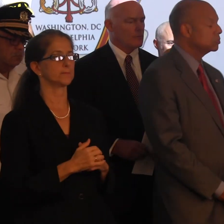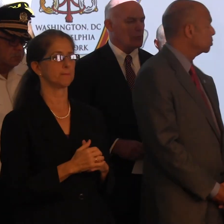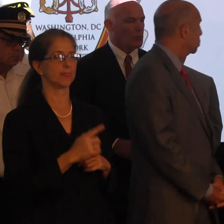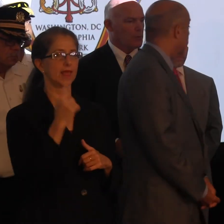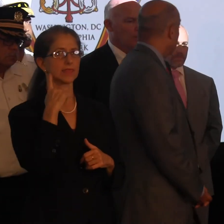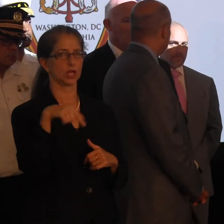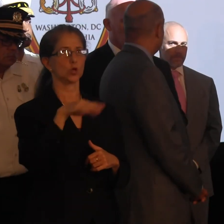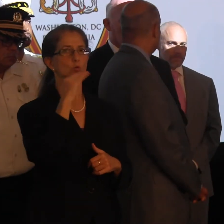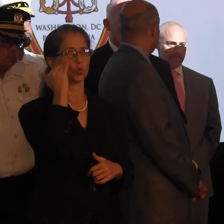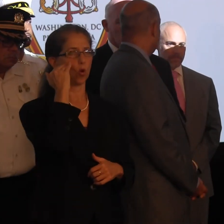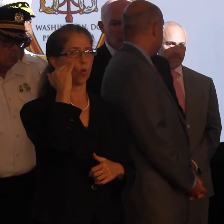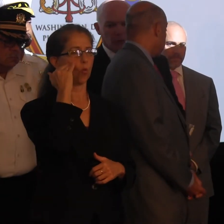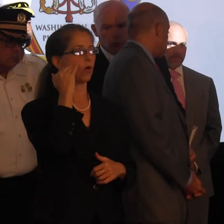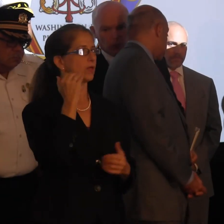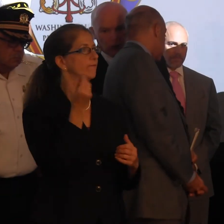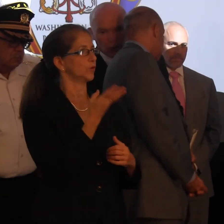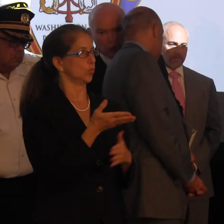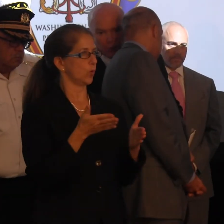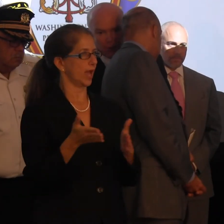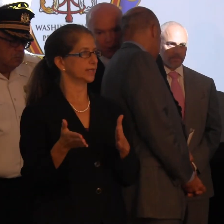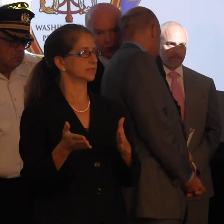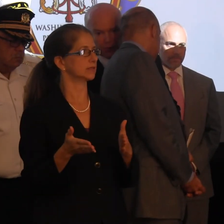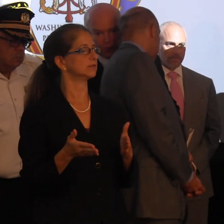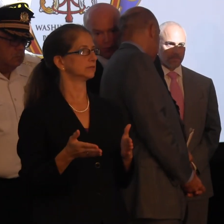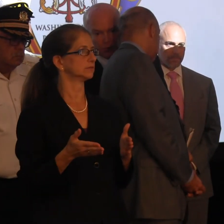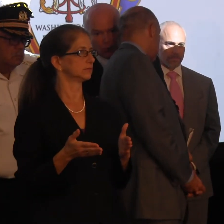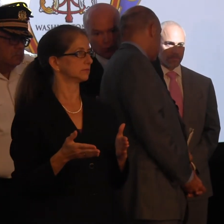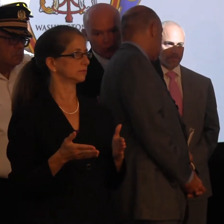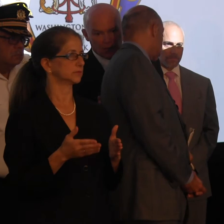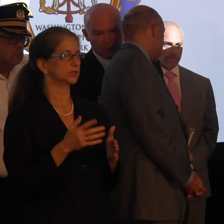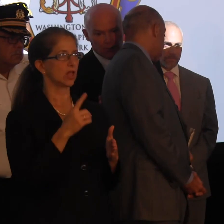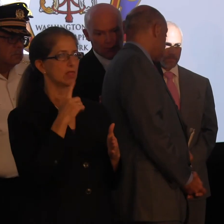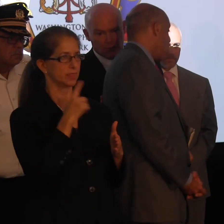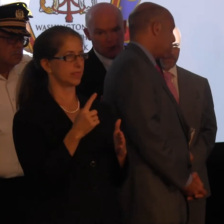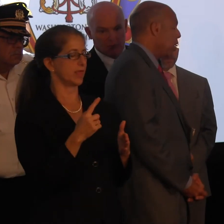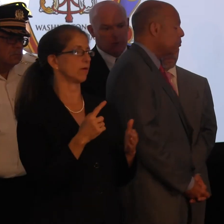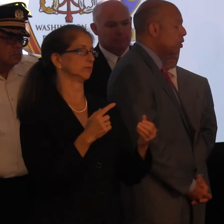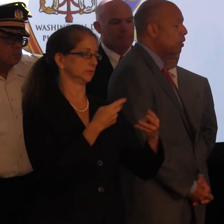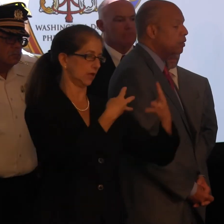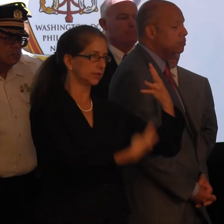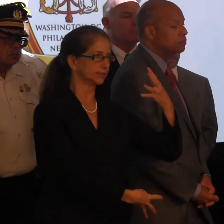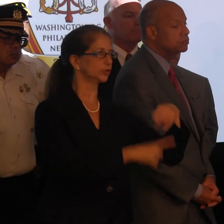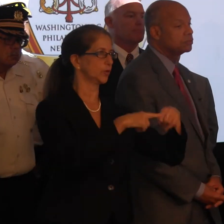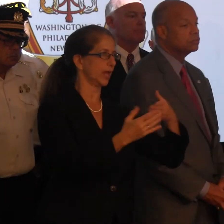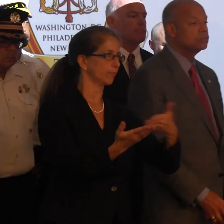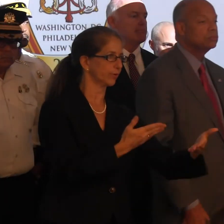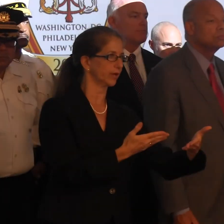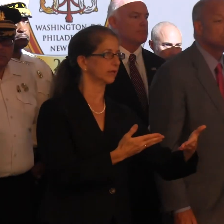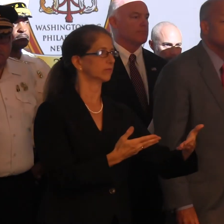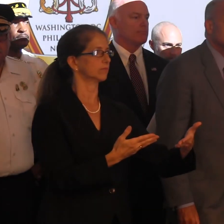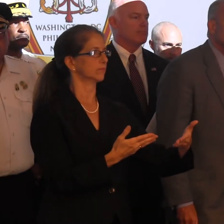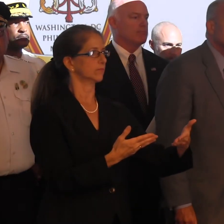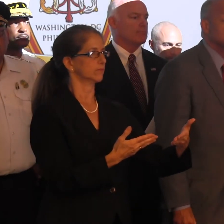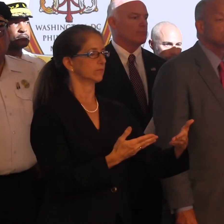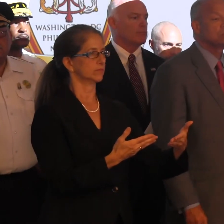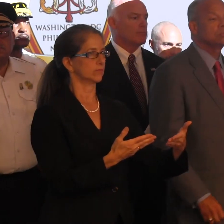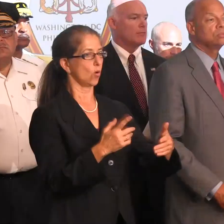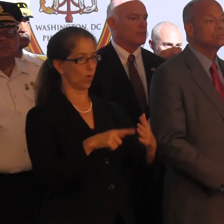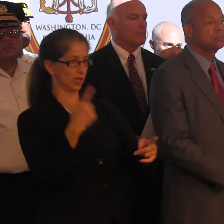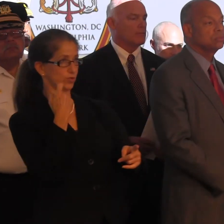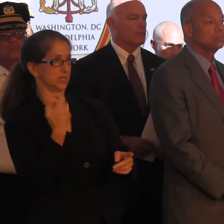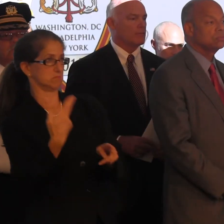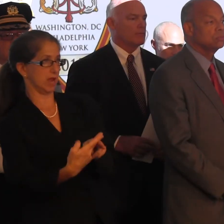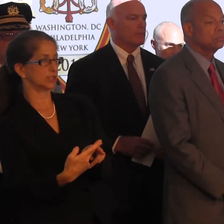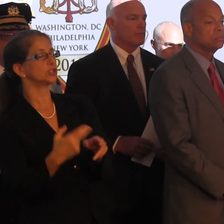I mean, you can look at it a couple ways. There's a fairly extensive list of things you cannot bring. You won't find any of those items on